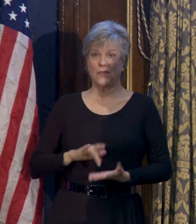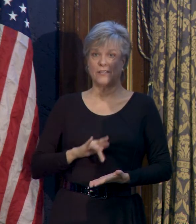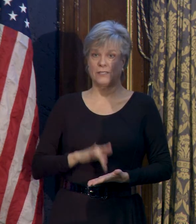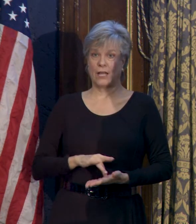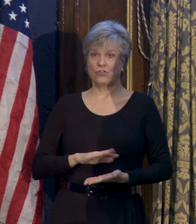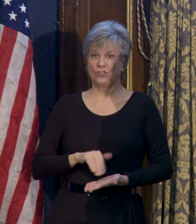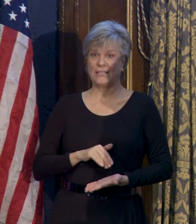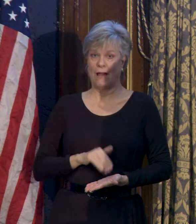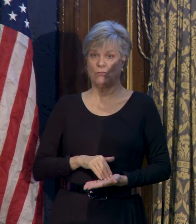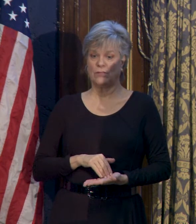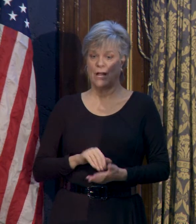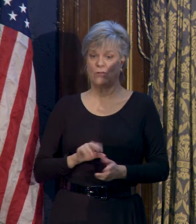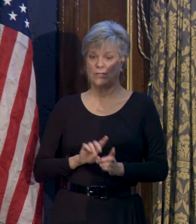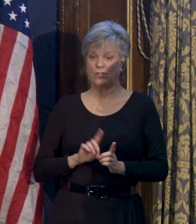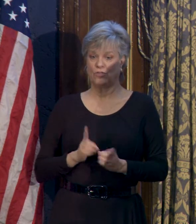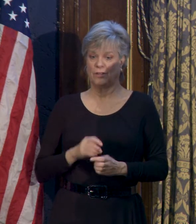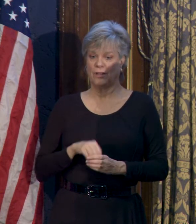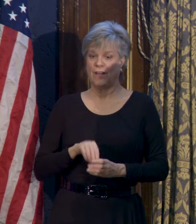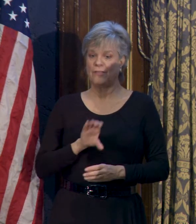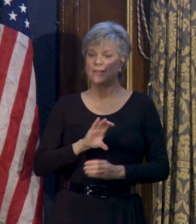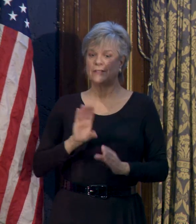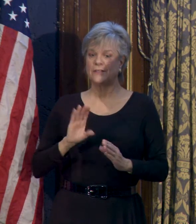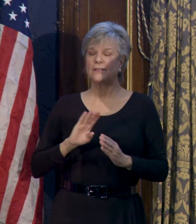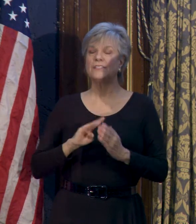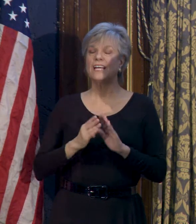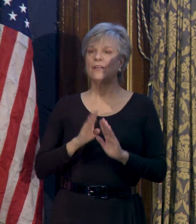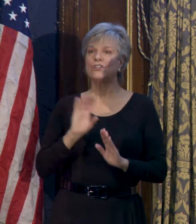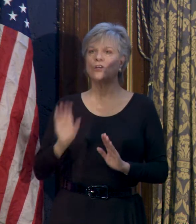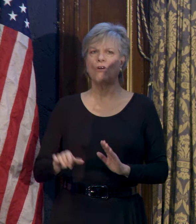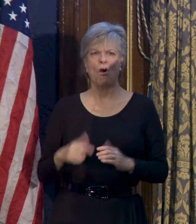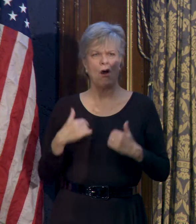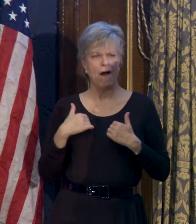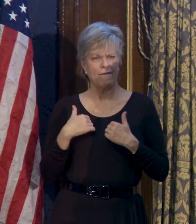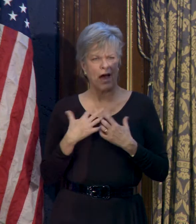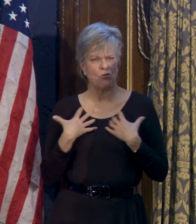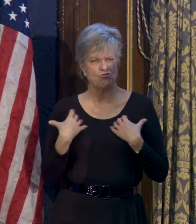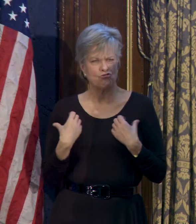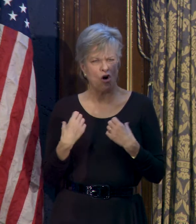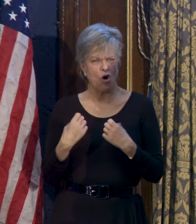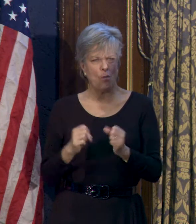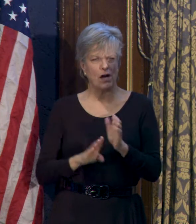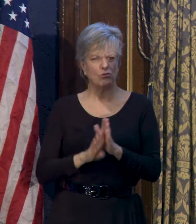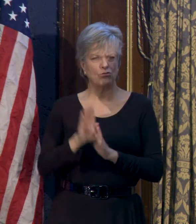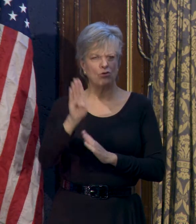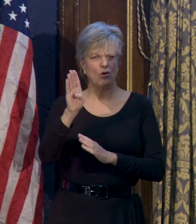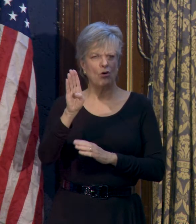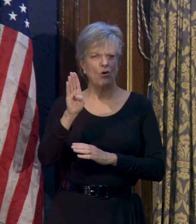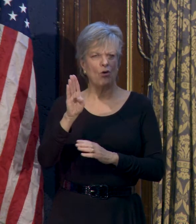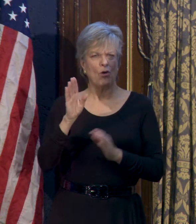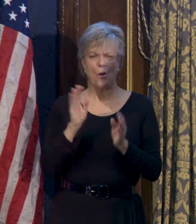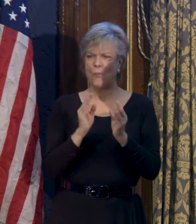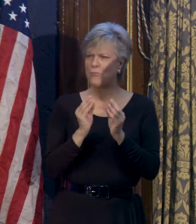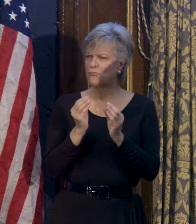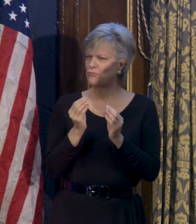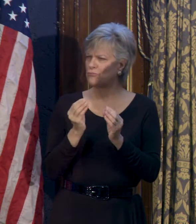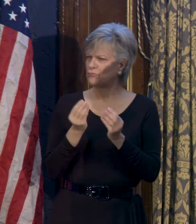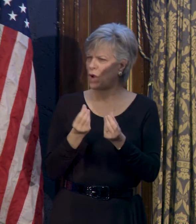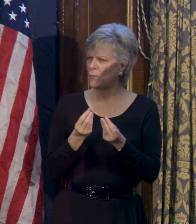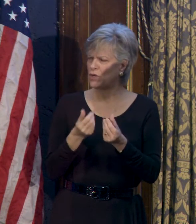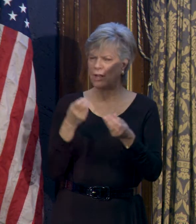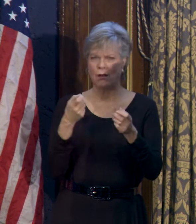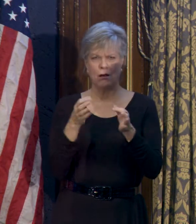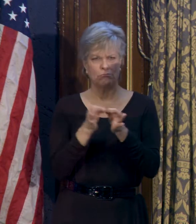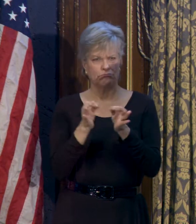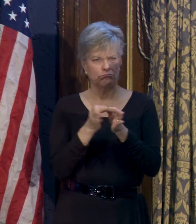district within the city of Chicago, have experienced robust economic growth, rising property values, and quality of life